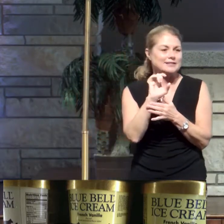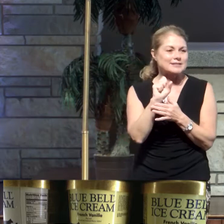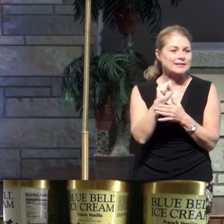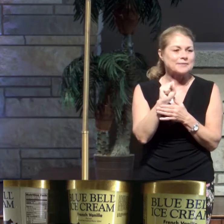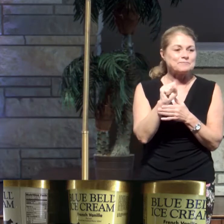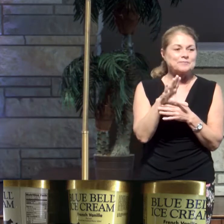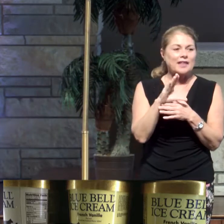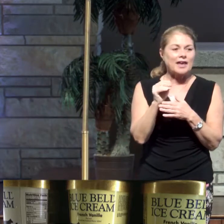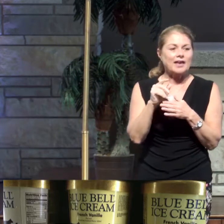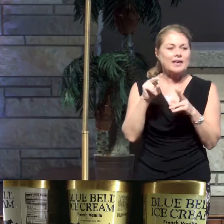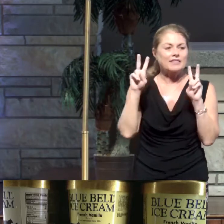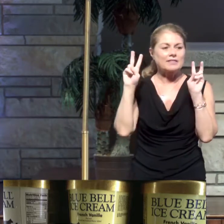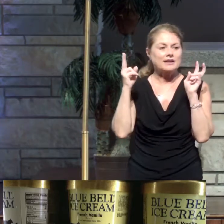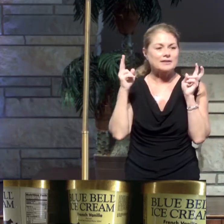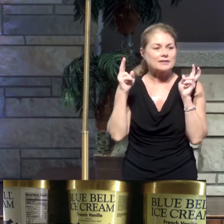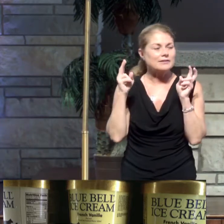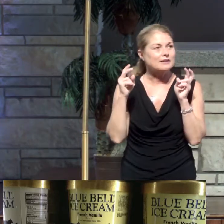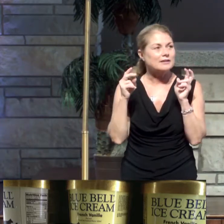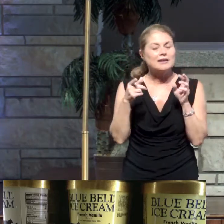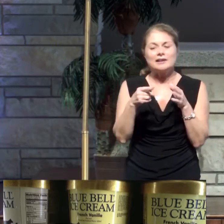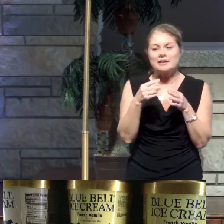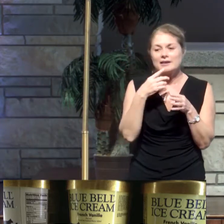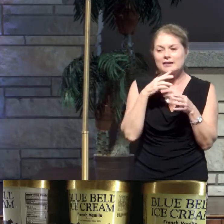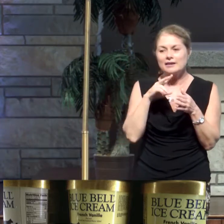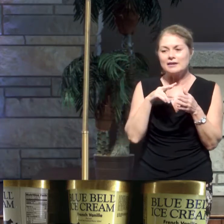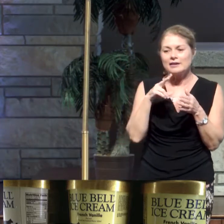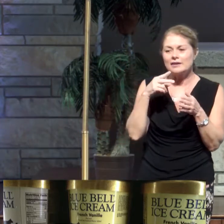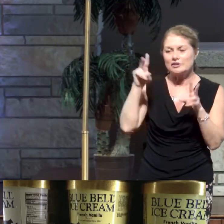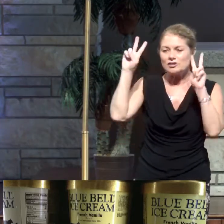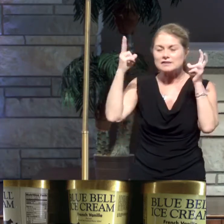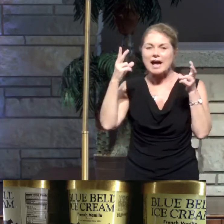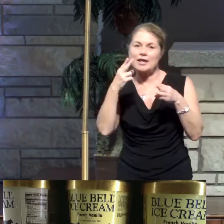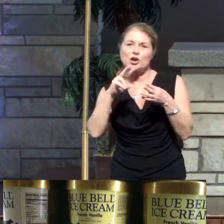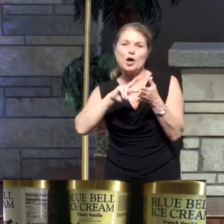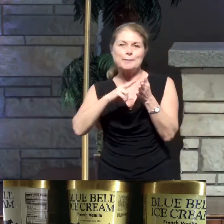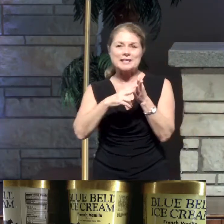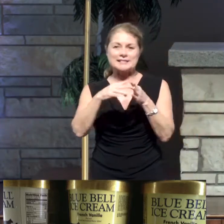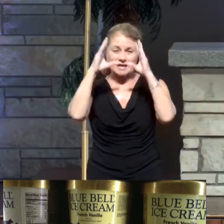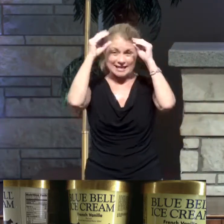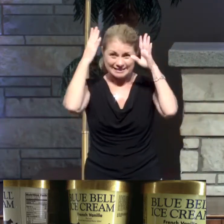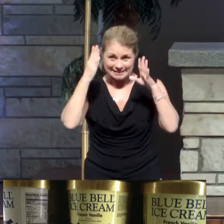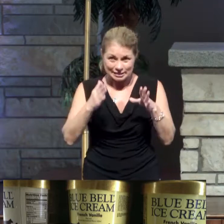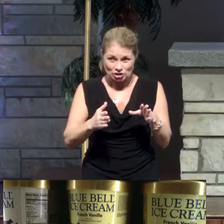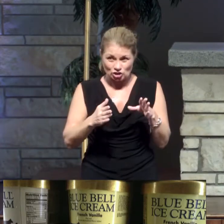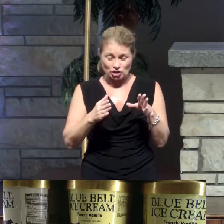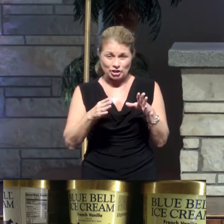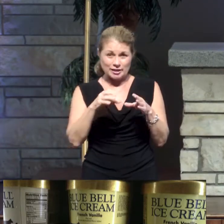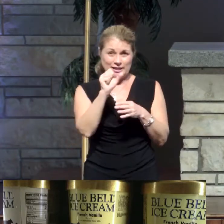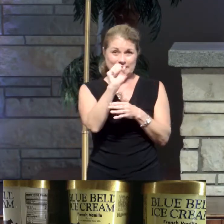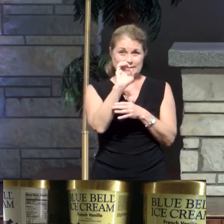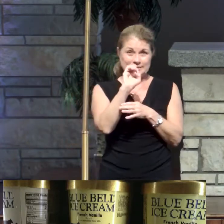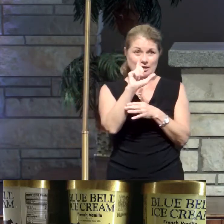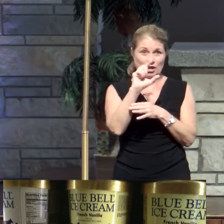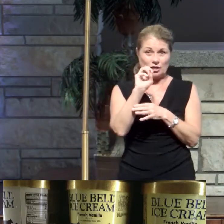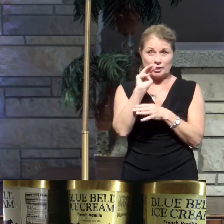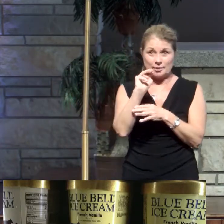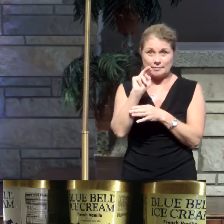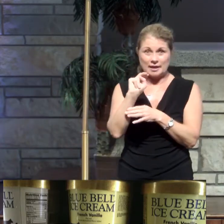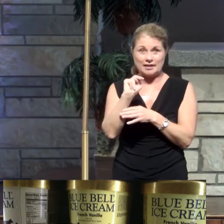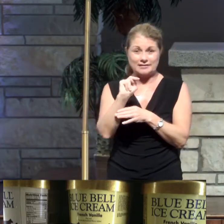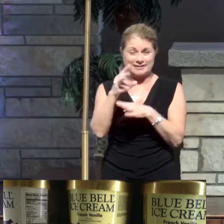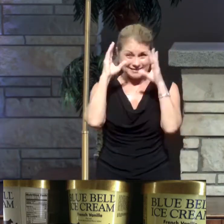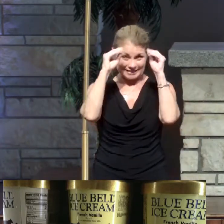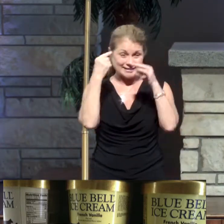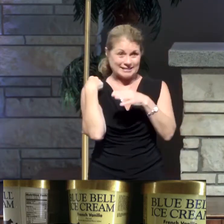in the Hebrew, the title is Koeleth. And it simply means teacher. So the teacher, Solomon, in all of his wisdom is going to teach us something.